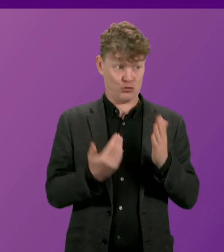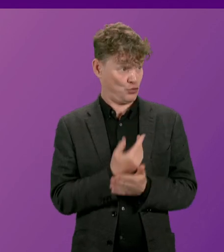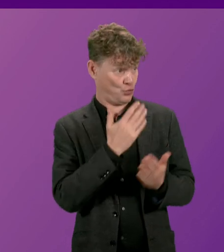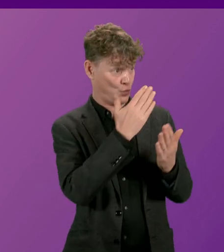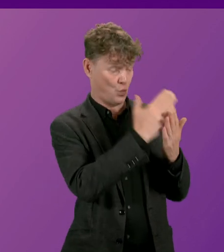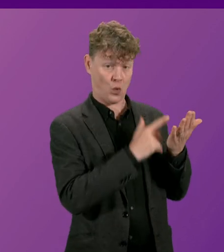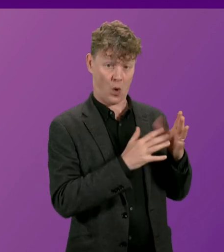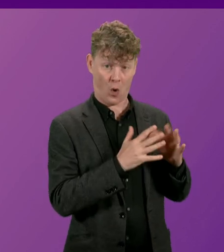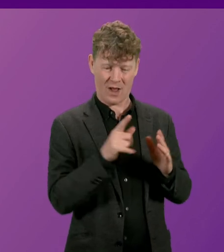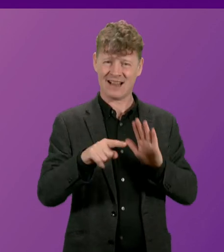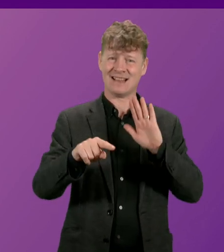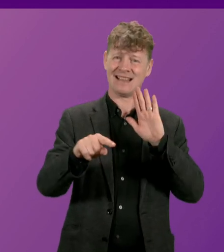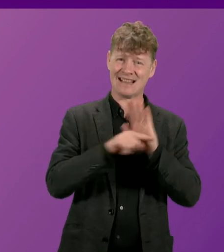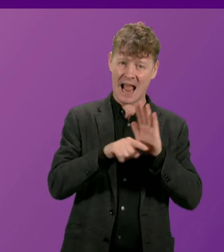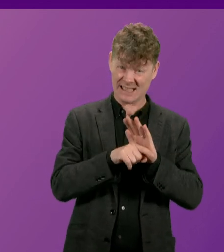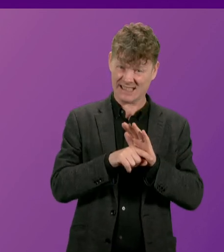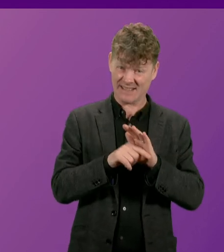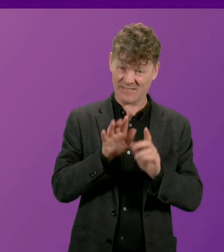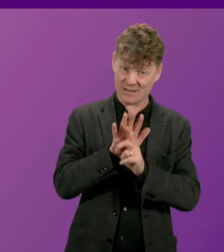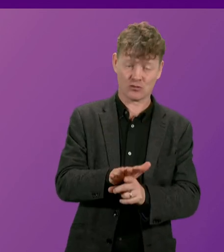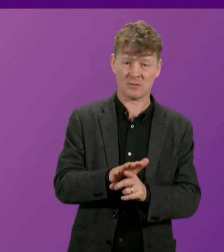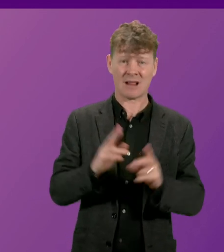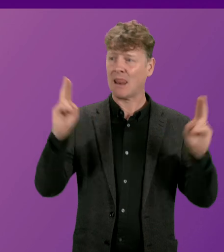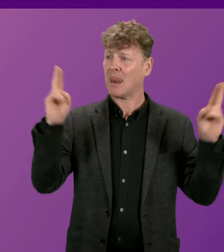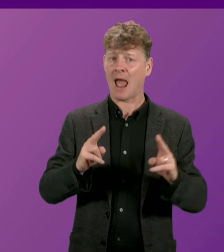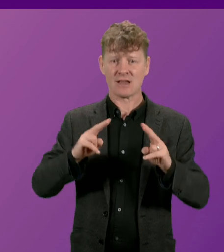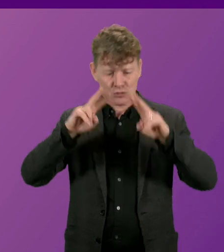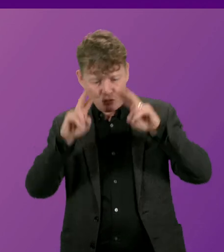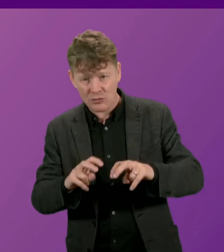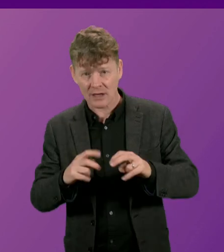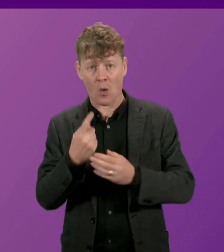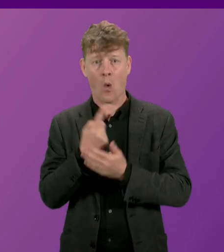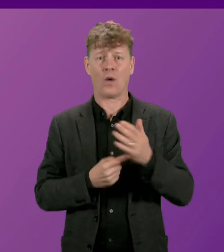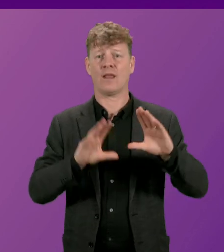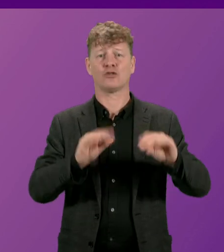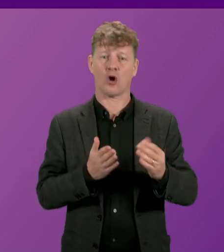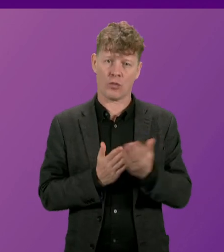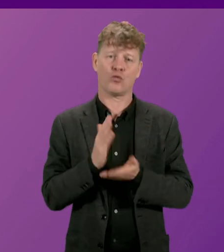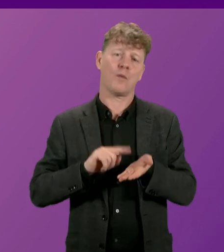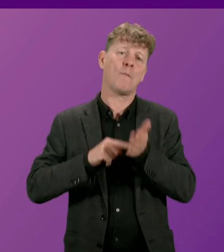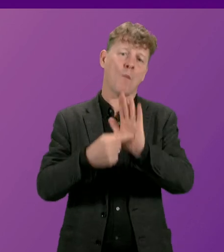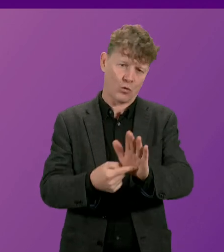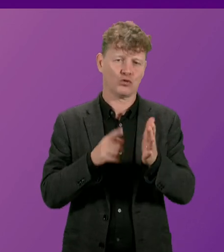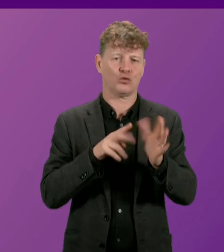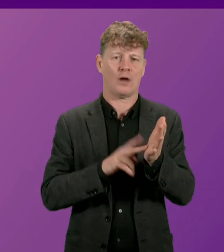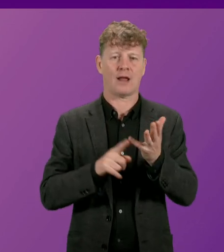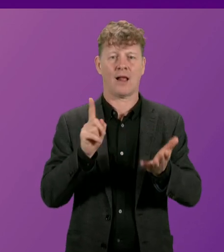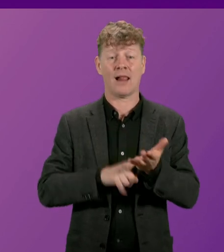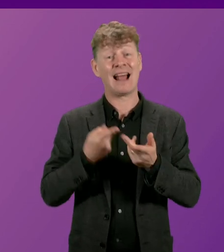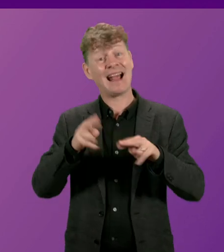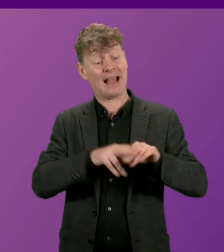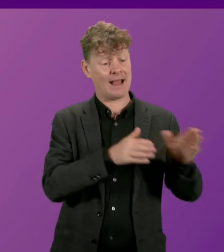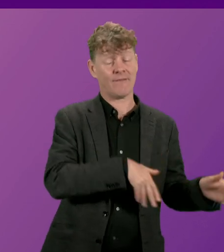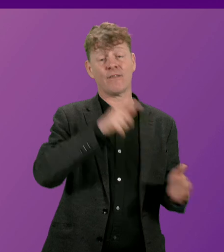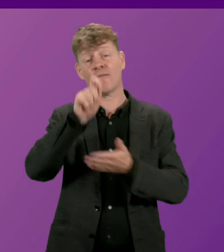is subject to less democratic scrutiny and can only be stopped by a motion to annul it. Now, if the vote had been on an